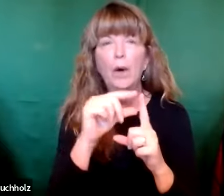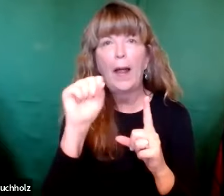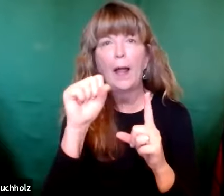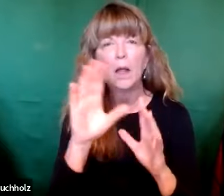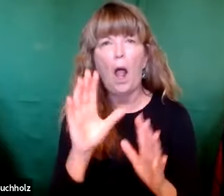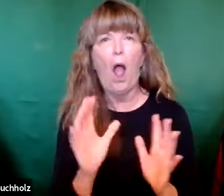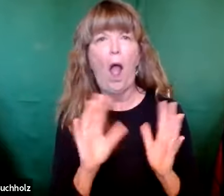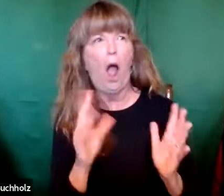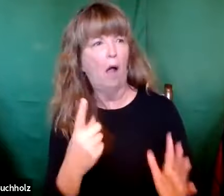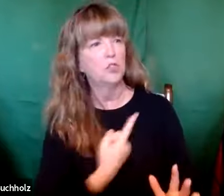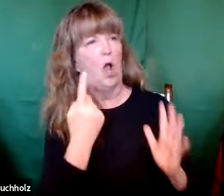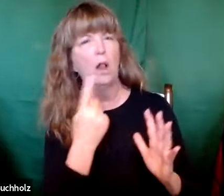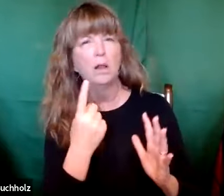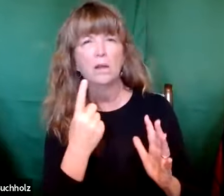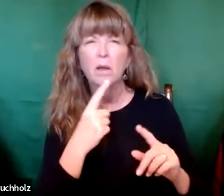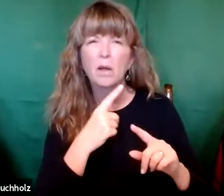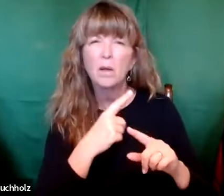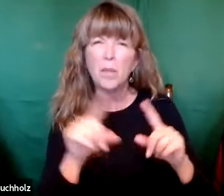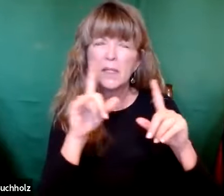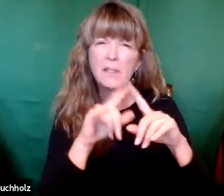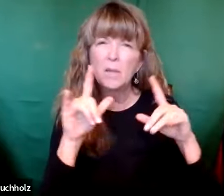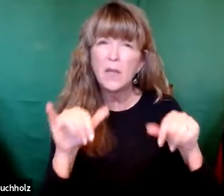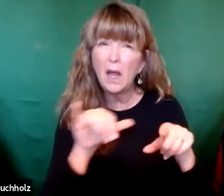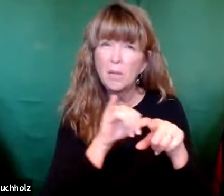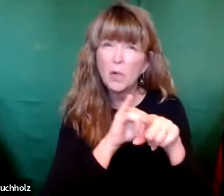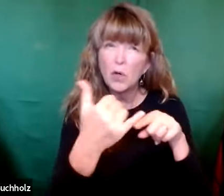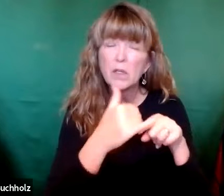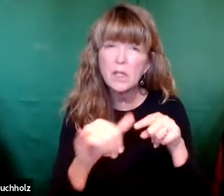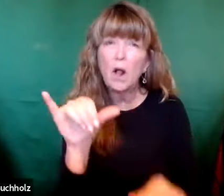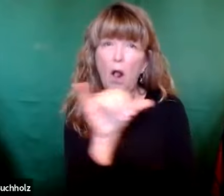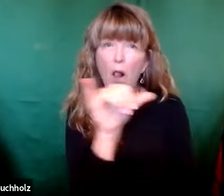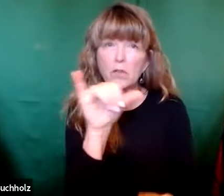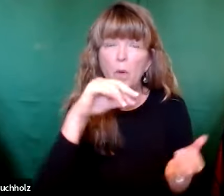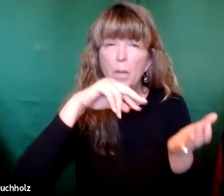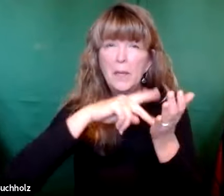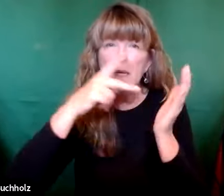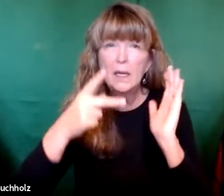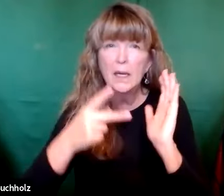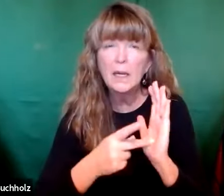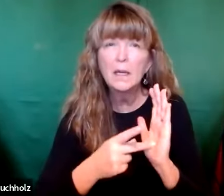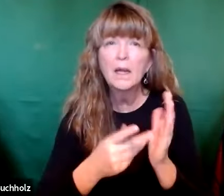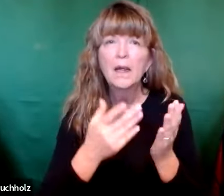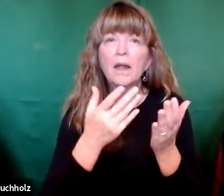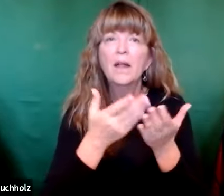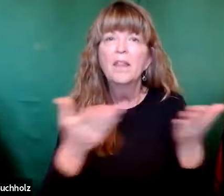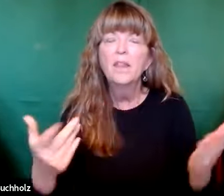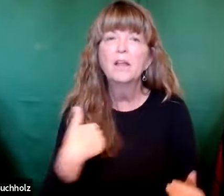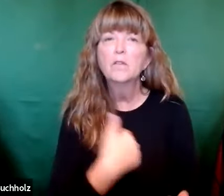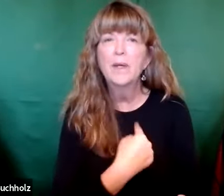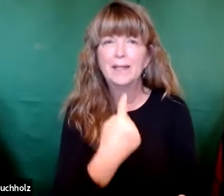the B word or the D word or the S word. They feel insulted when they see that language. But you know what? Curses also means